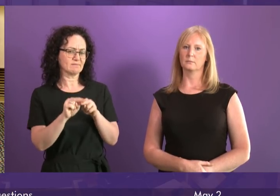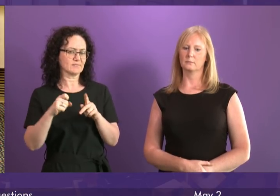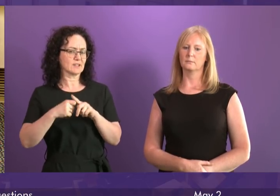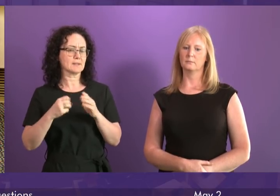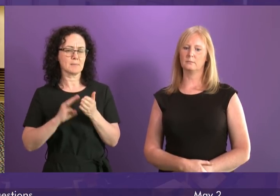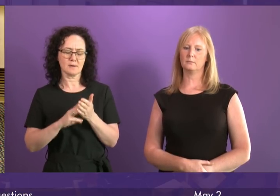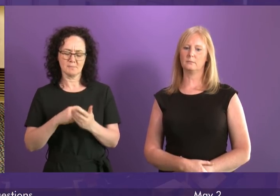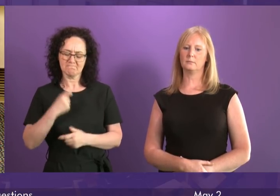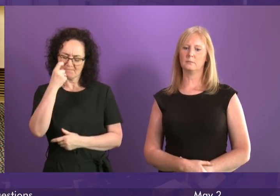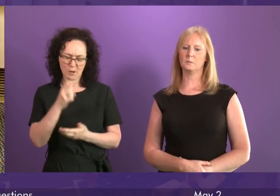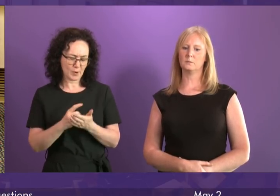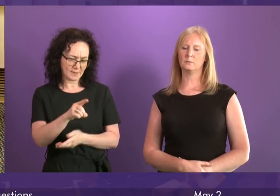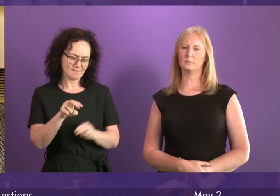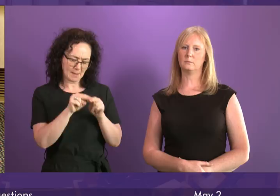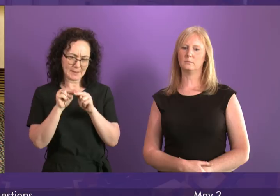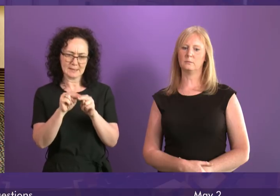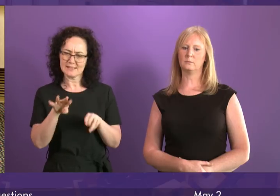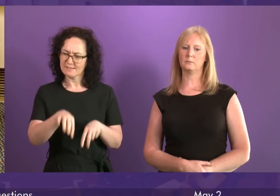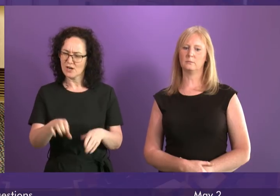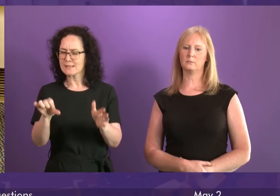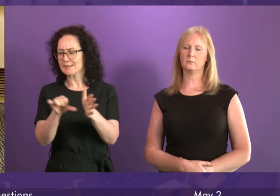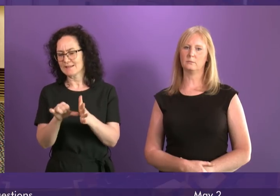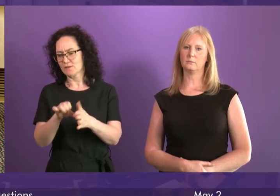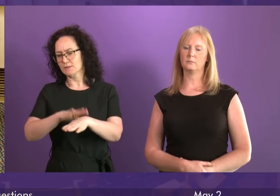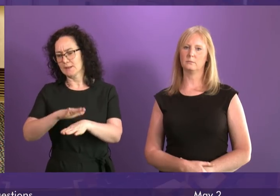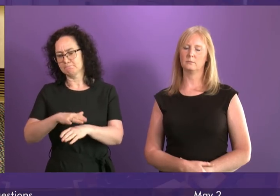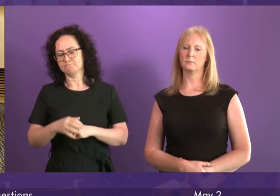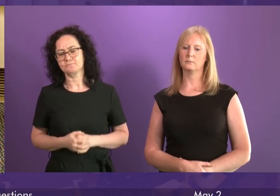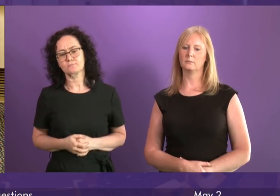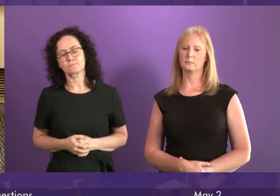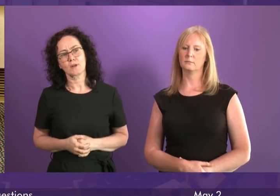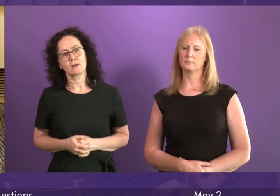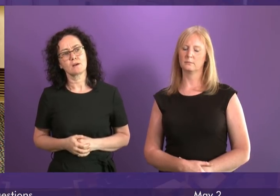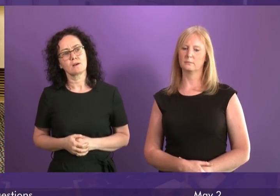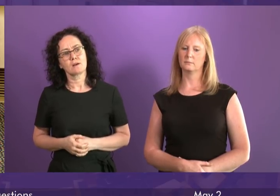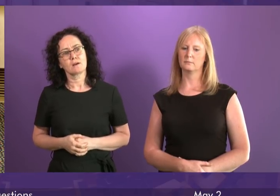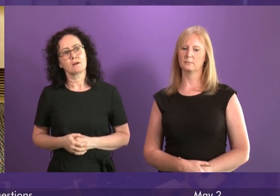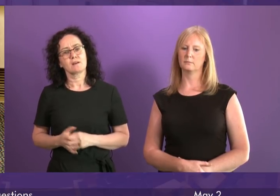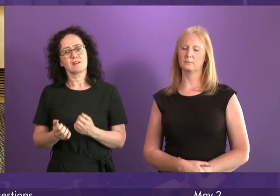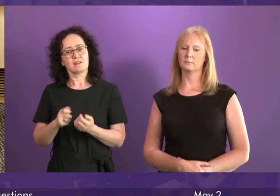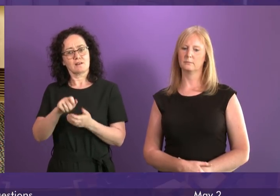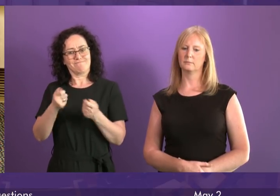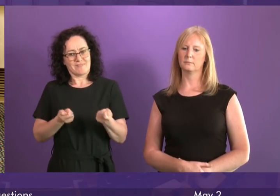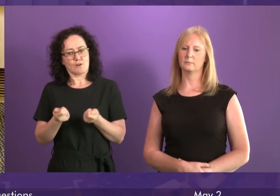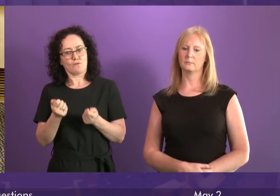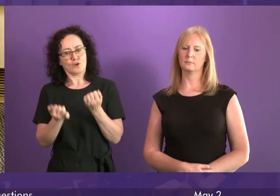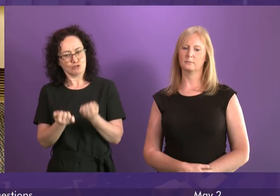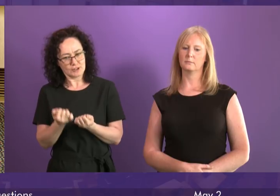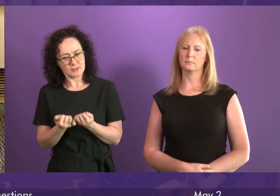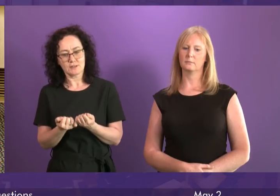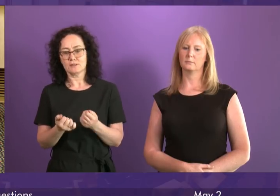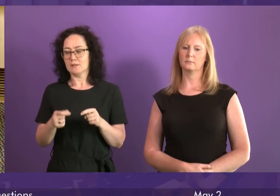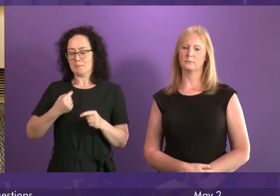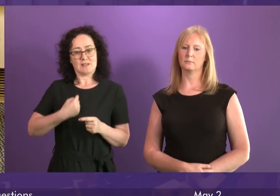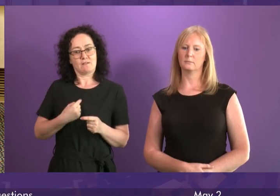are with them at this very, very difficult time. The Cabinet Secretary for Justice and I have met with Kirsty's family and indeed with other families who have been